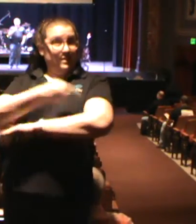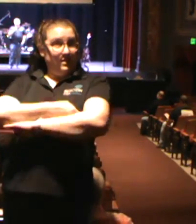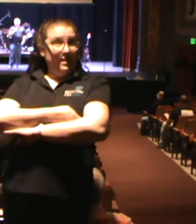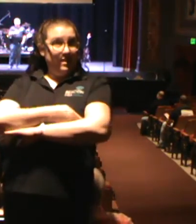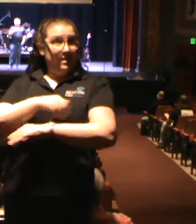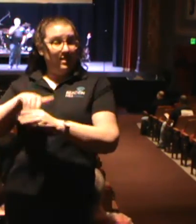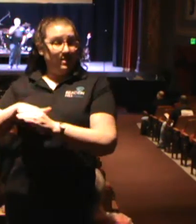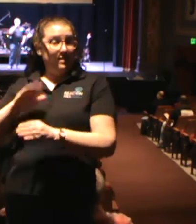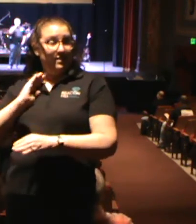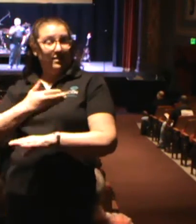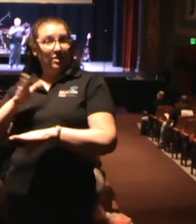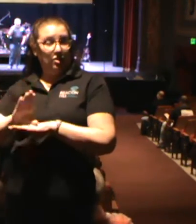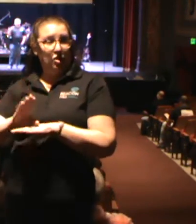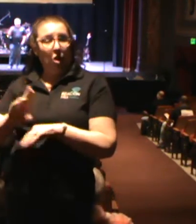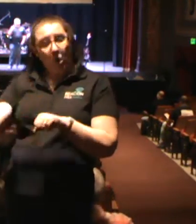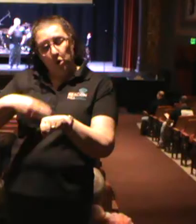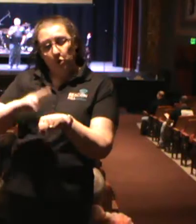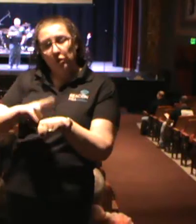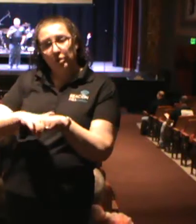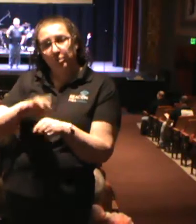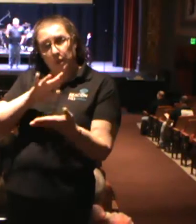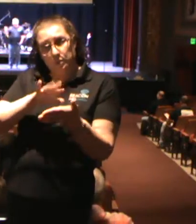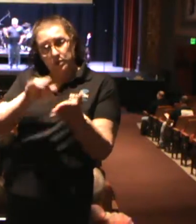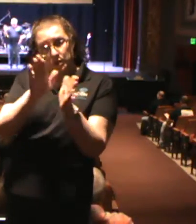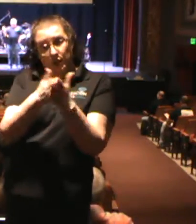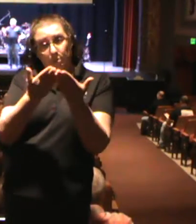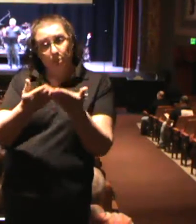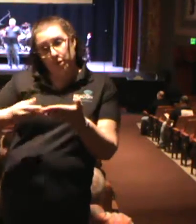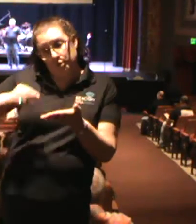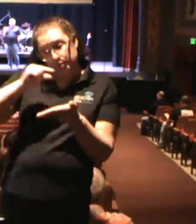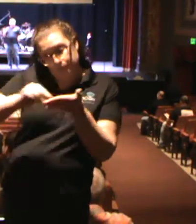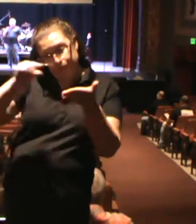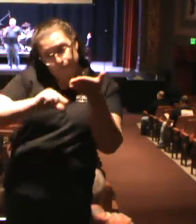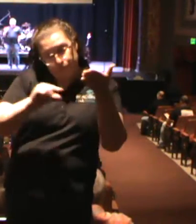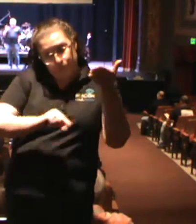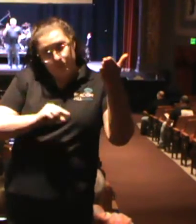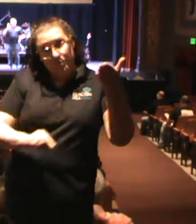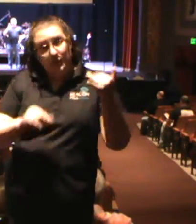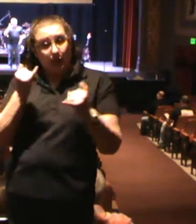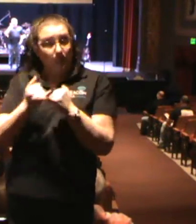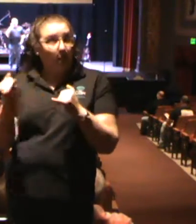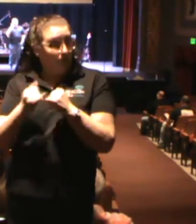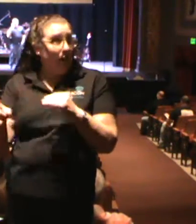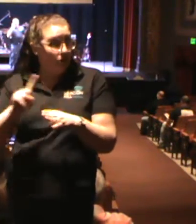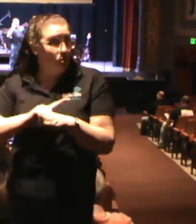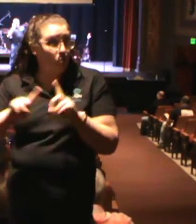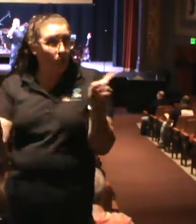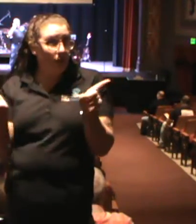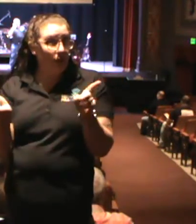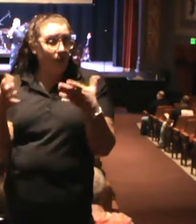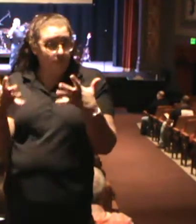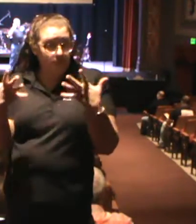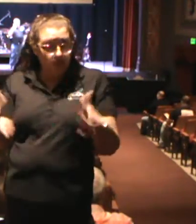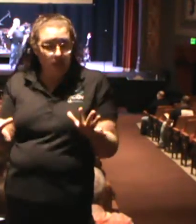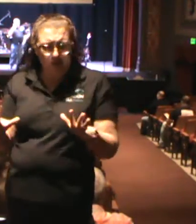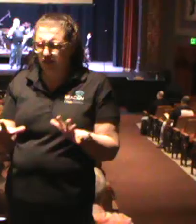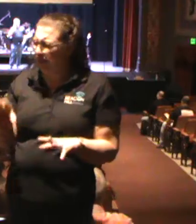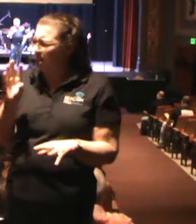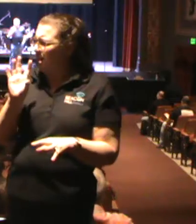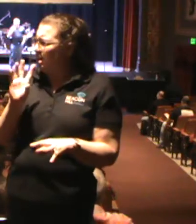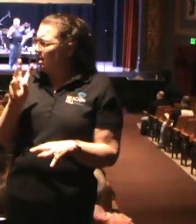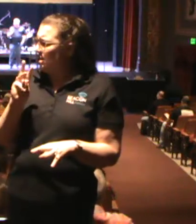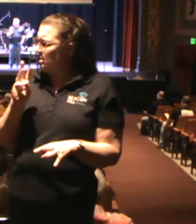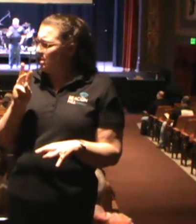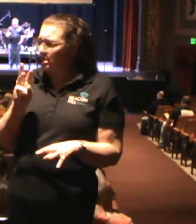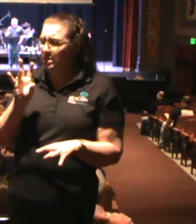Typically, we walk through books of the Bible verse by verse. Last week, we finished out a, I think it was a 16